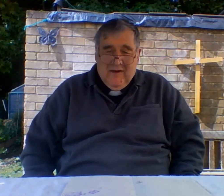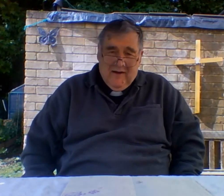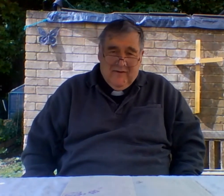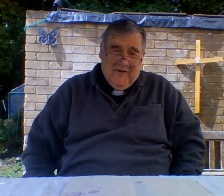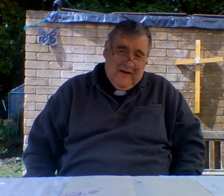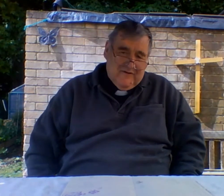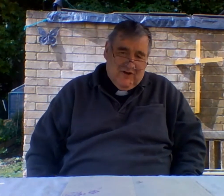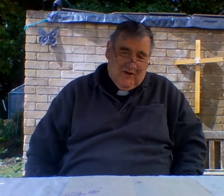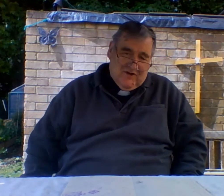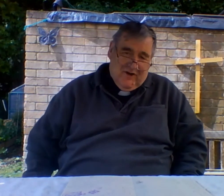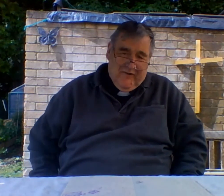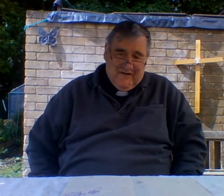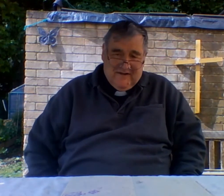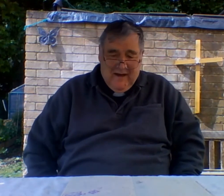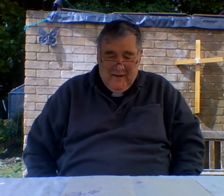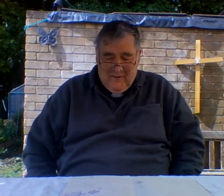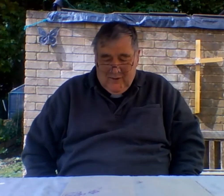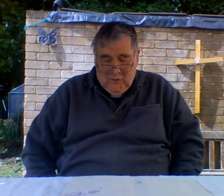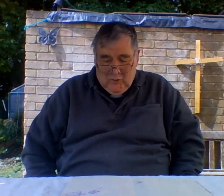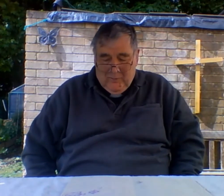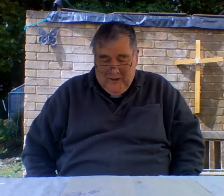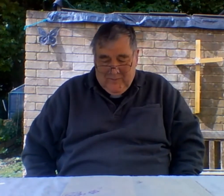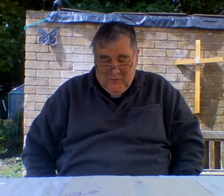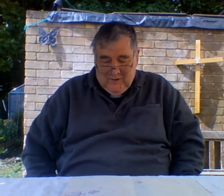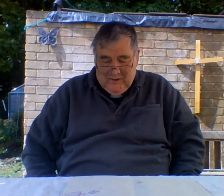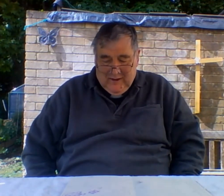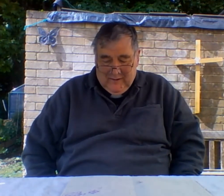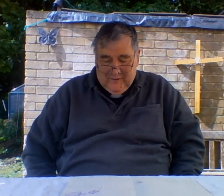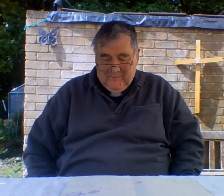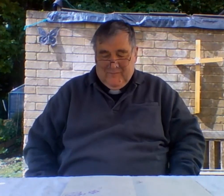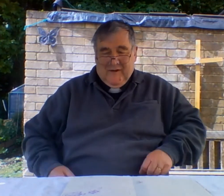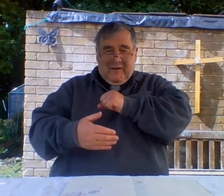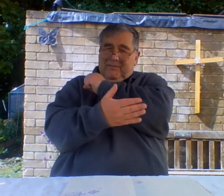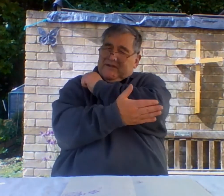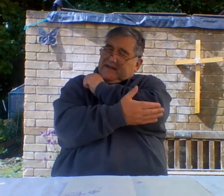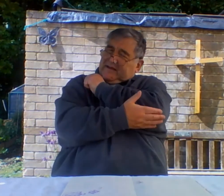end of the deaf church service say what people would like biscuit